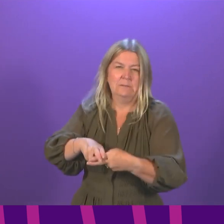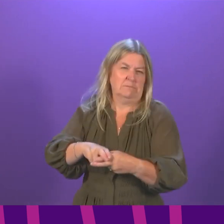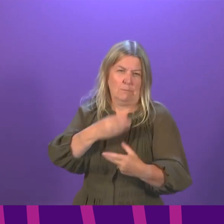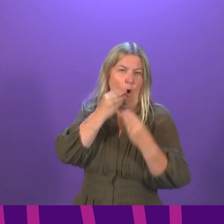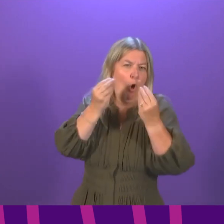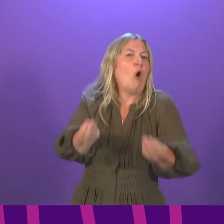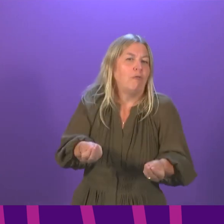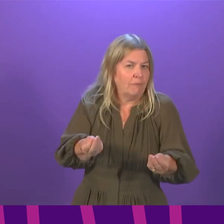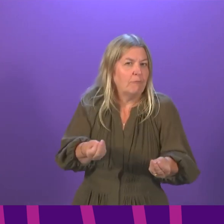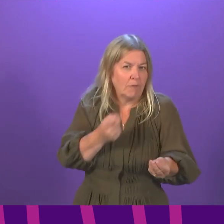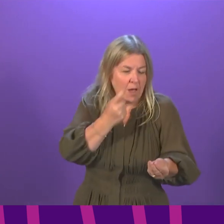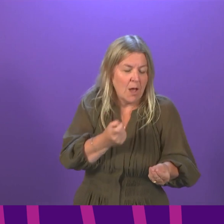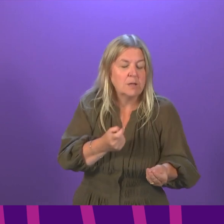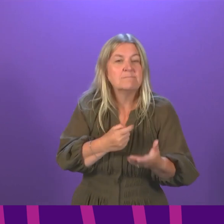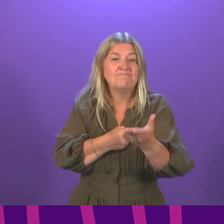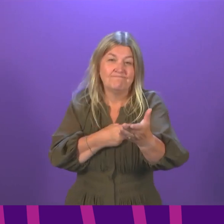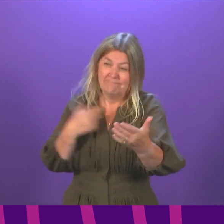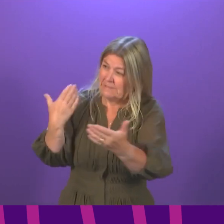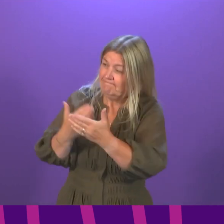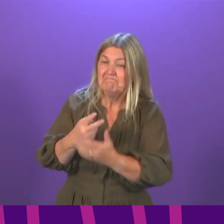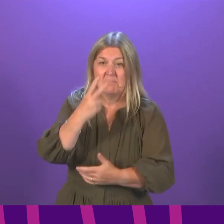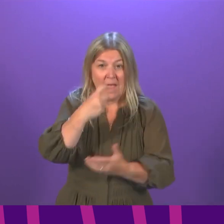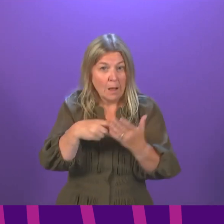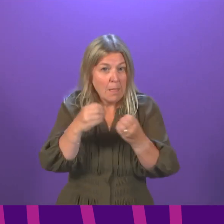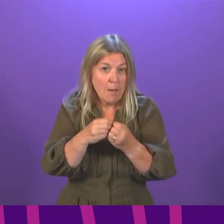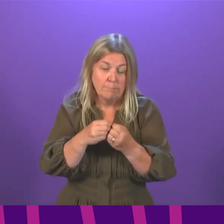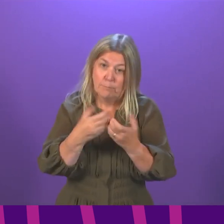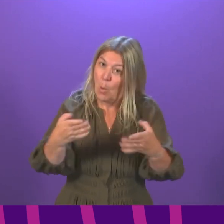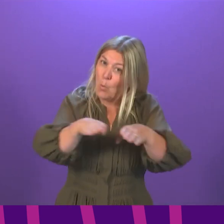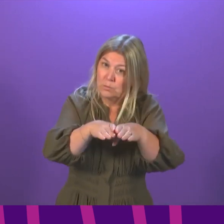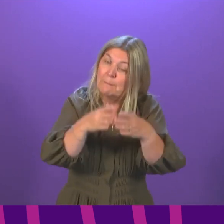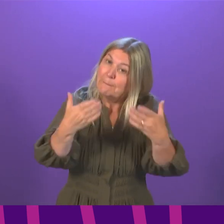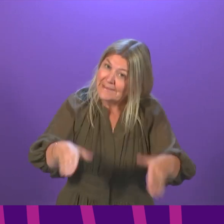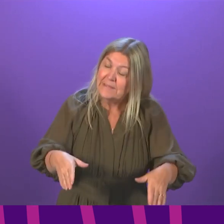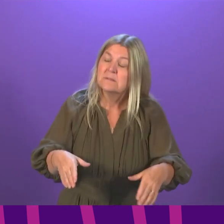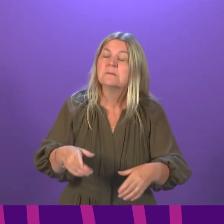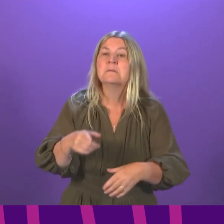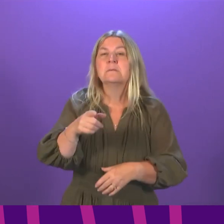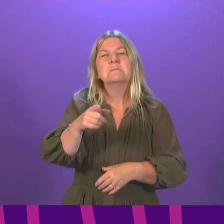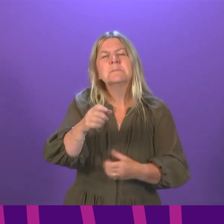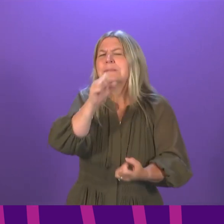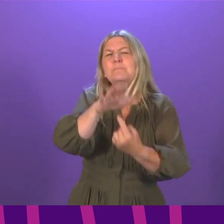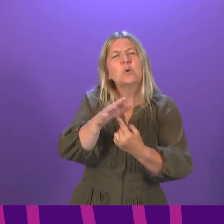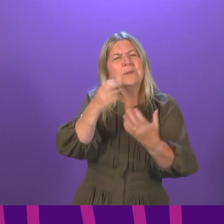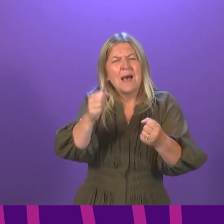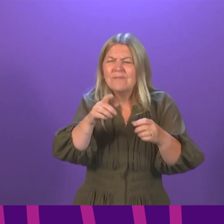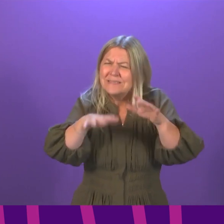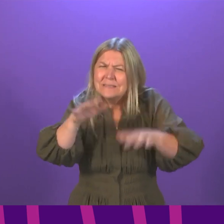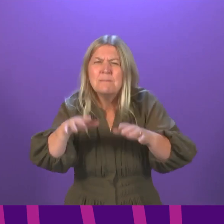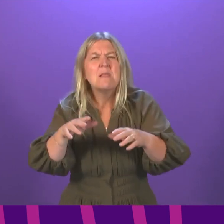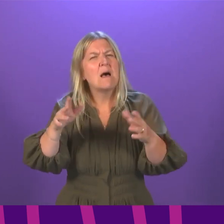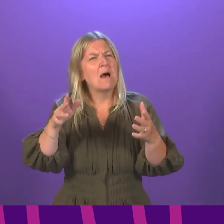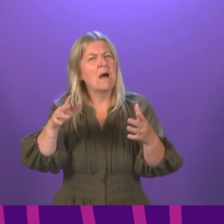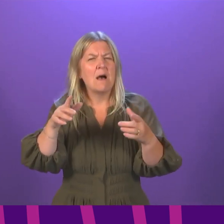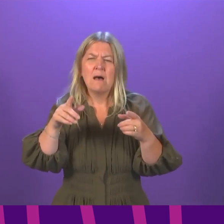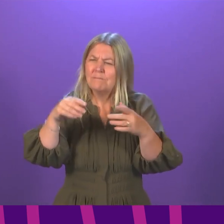coverings. Nightclubs have not been open. I think it is important that we have similar mitigations in all